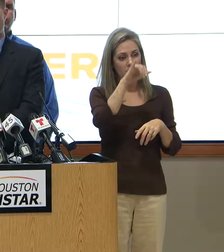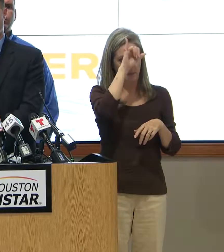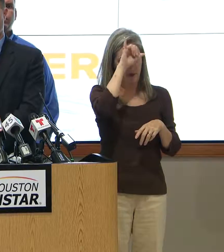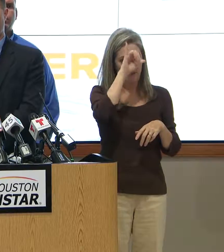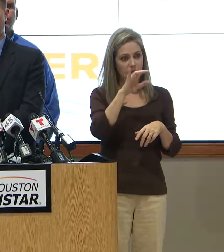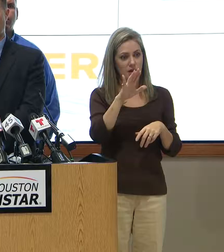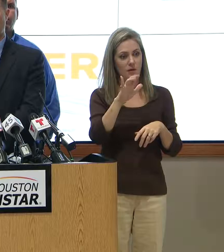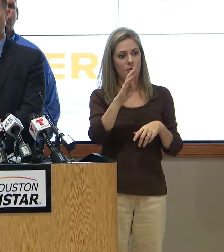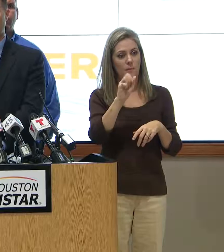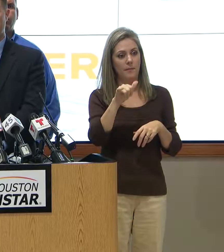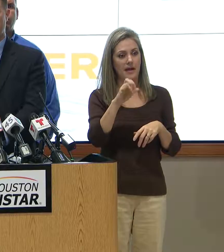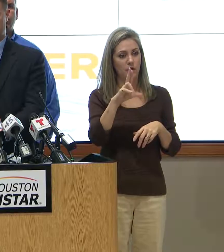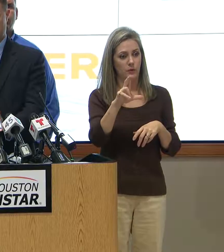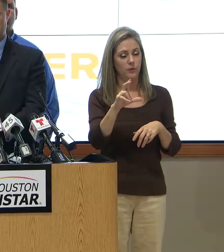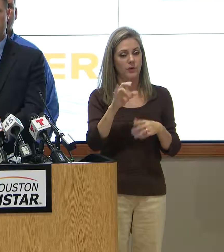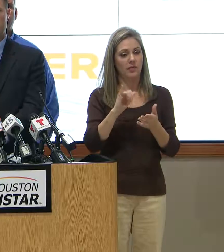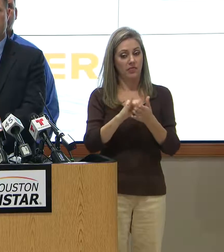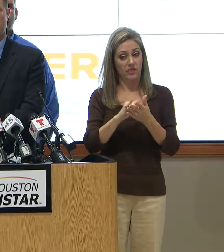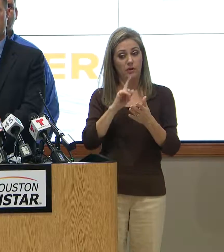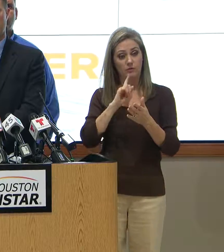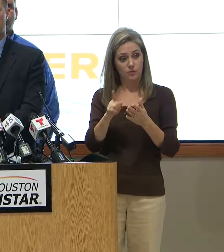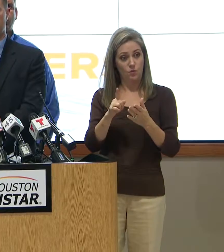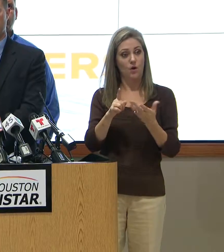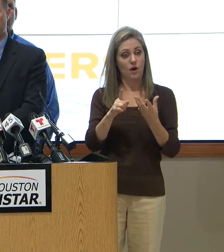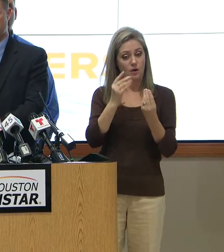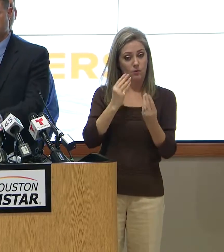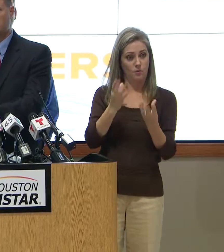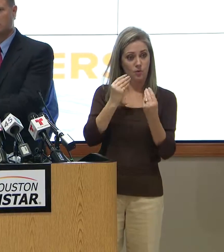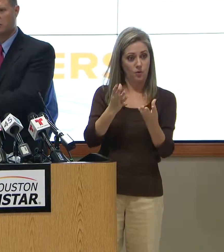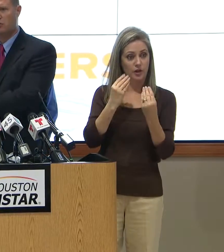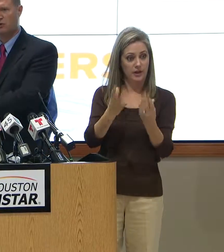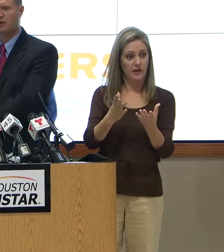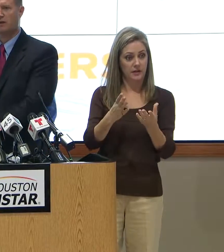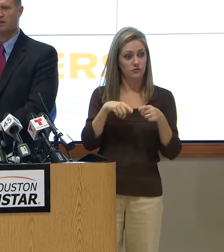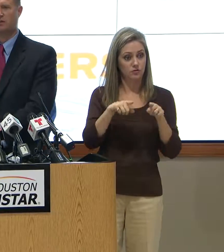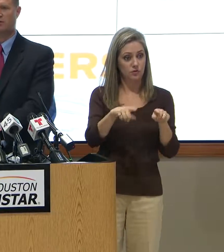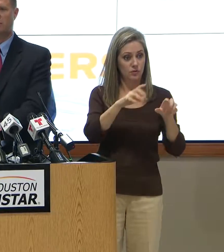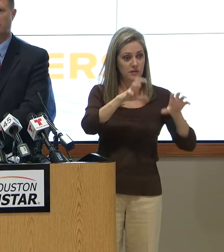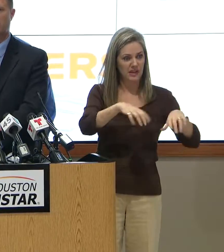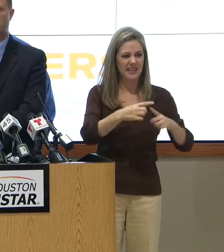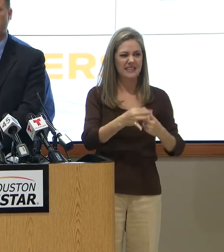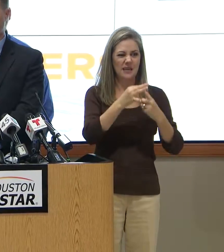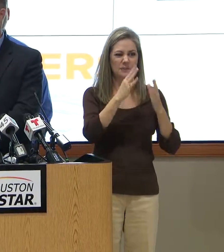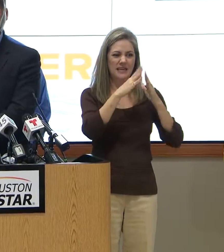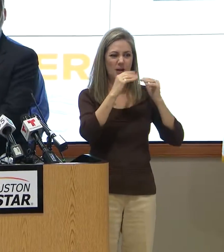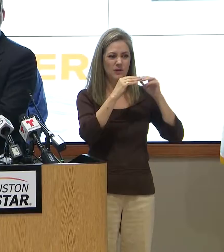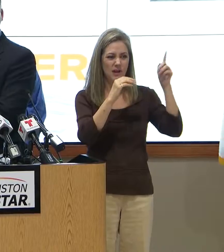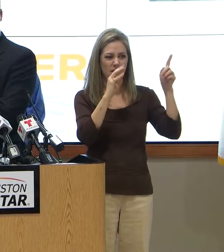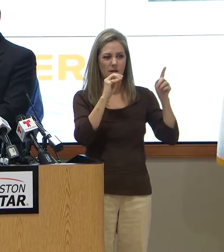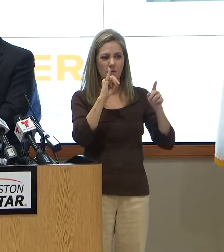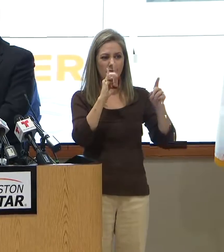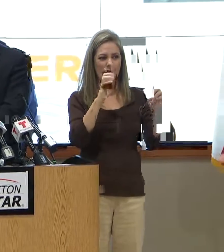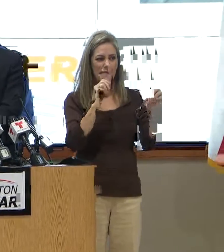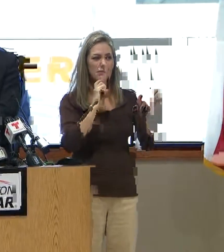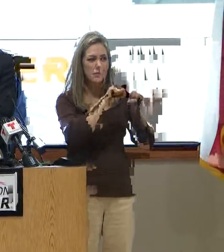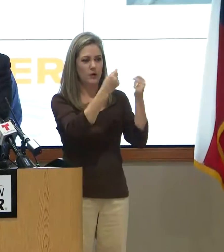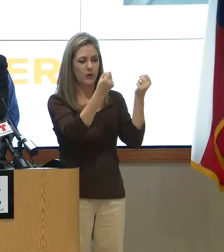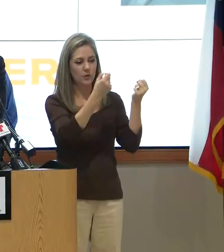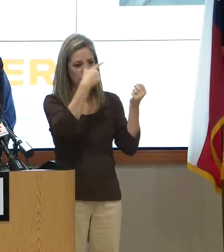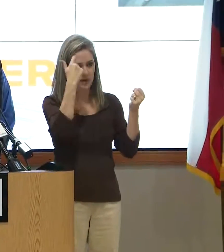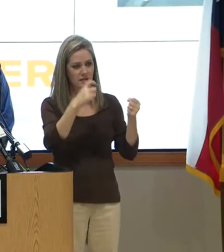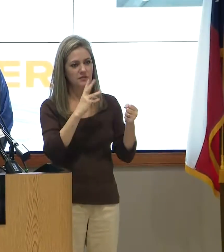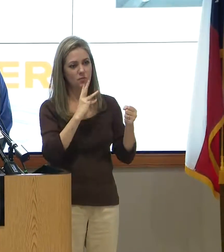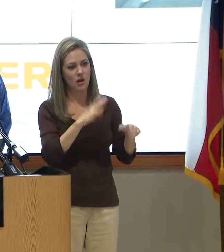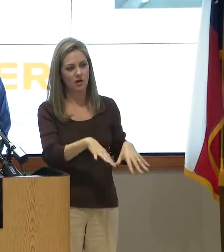gauges were active and were reporting during the entire Harvey event, with the exception of one downtown near Milan. We actually lost that one due to the